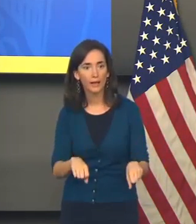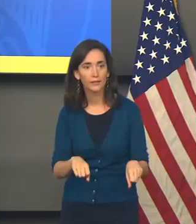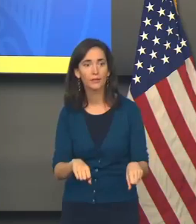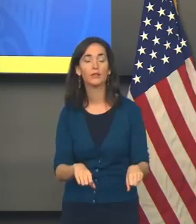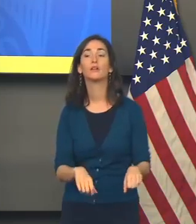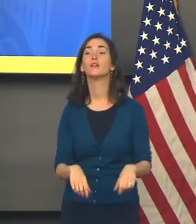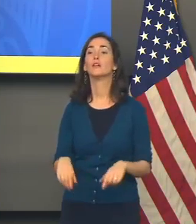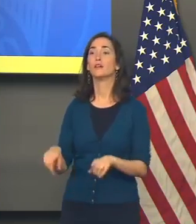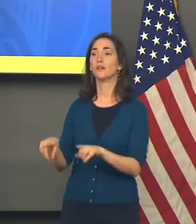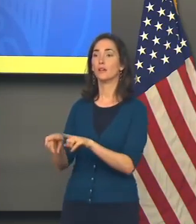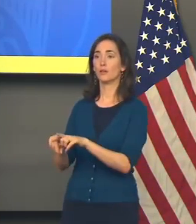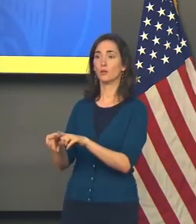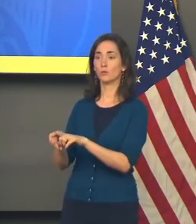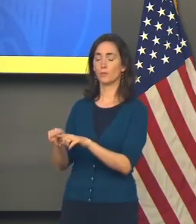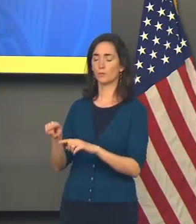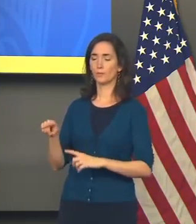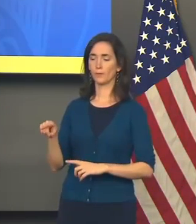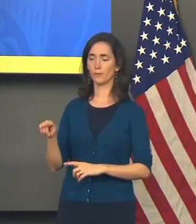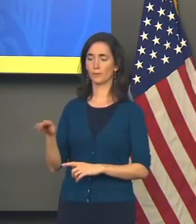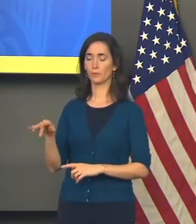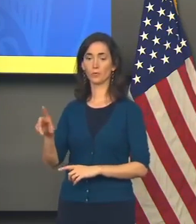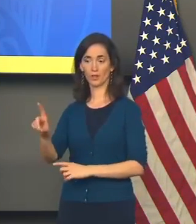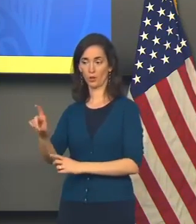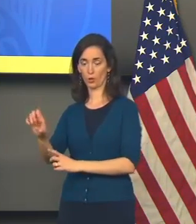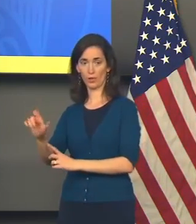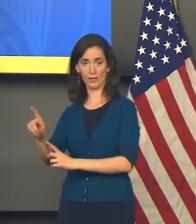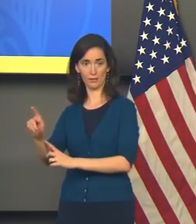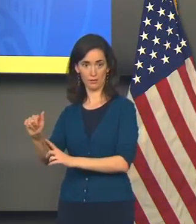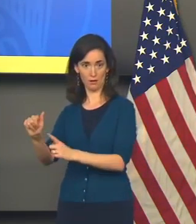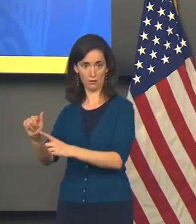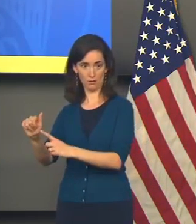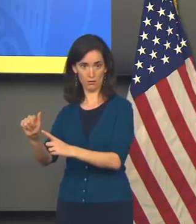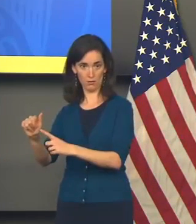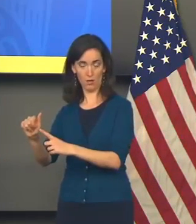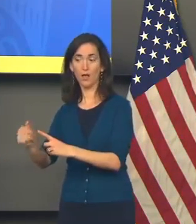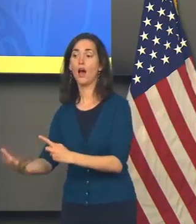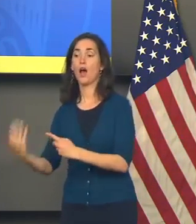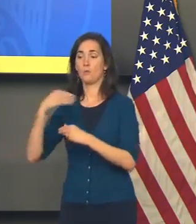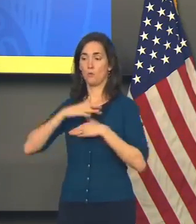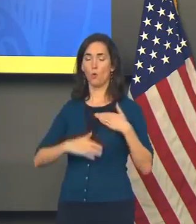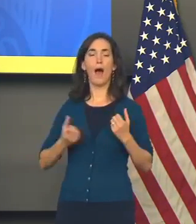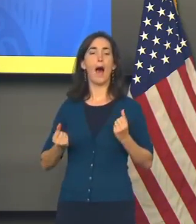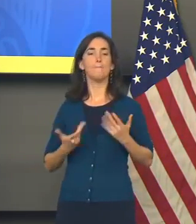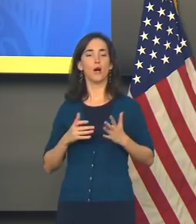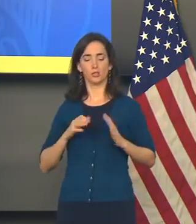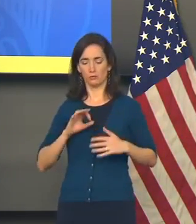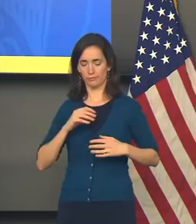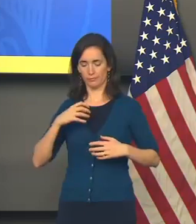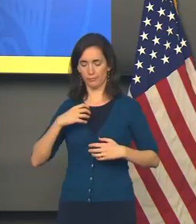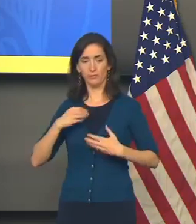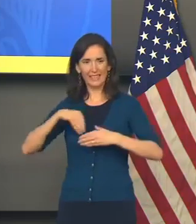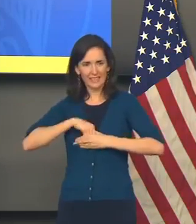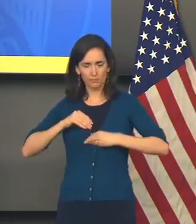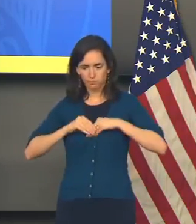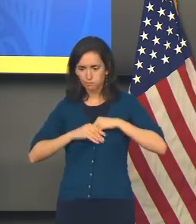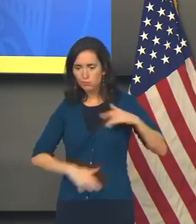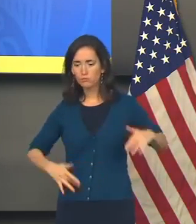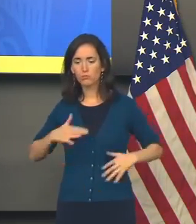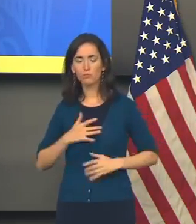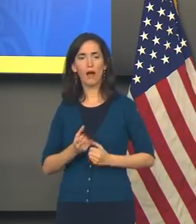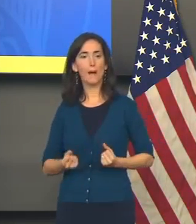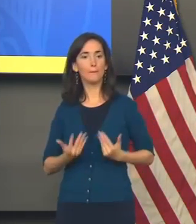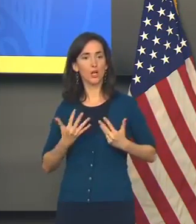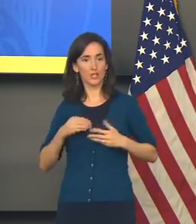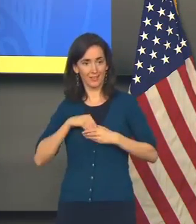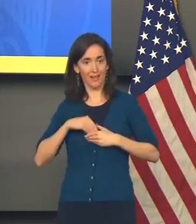cases that are caused by the delta strain, they're very contagious. And so when the